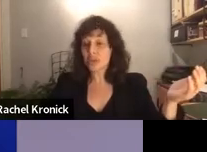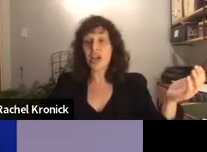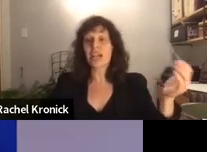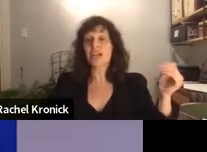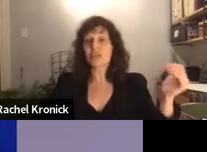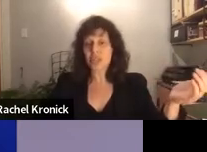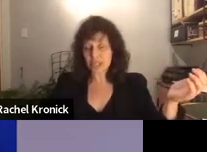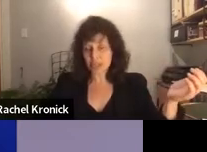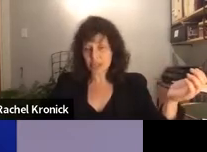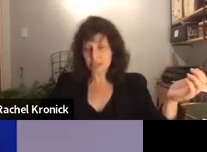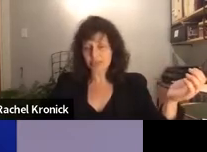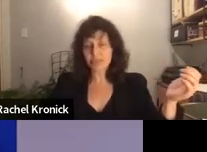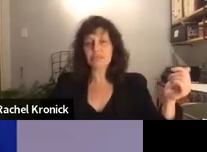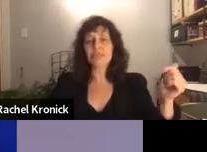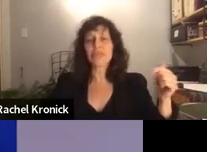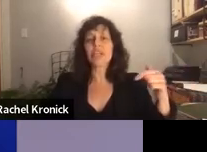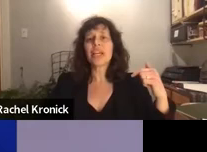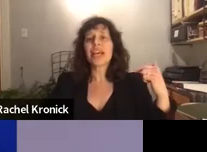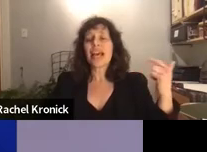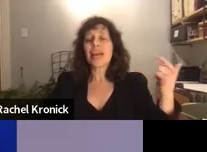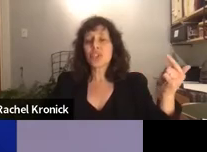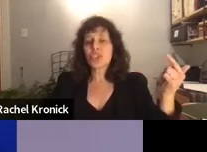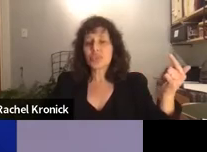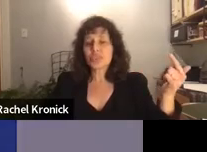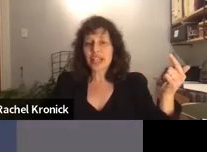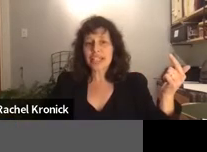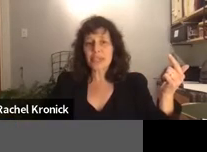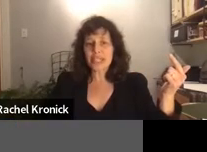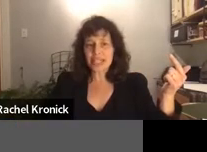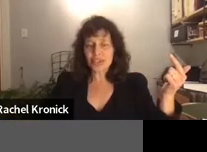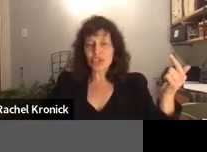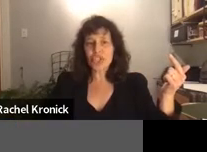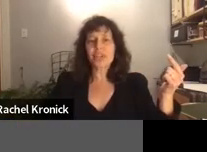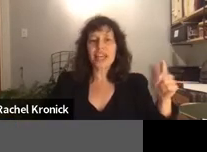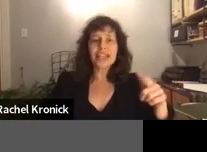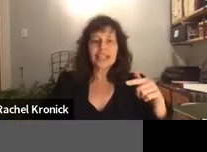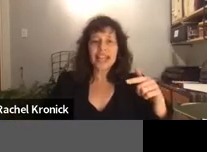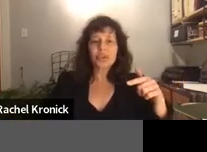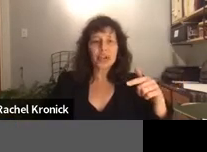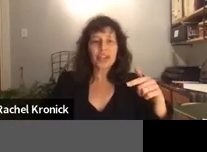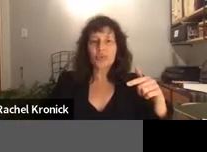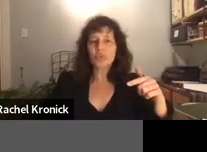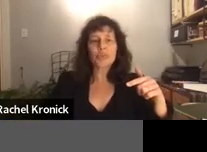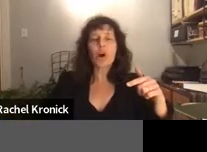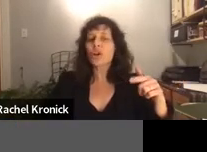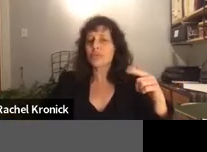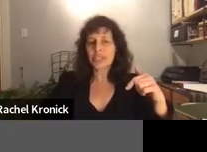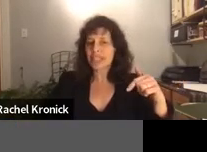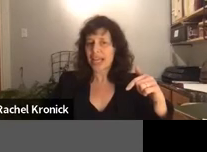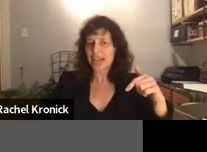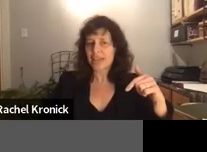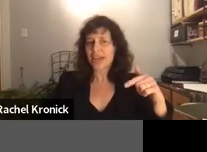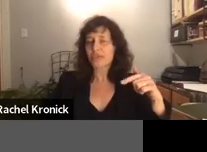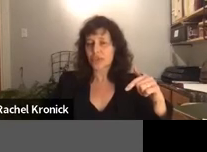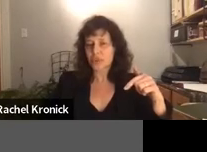mostly crying or sleeping. And when she was finally released, she created a sand tray that was remarkably